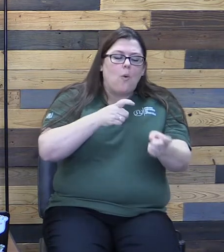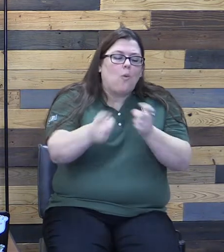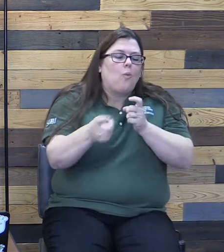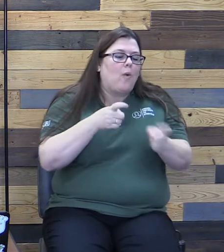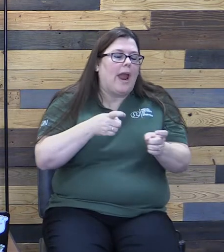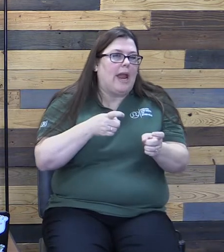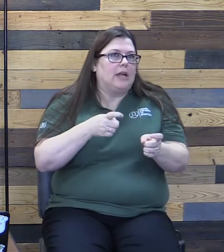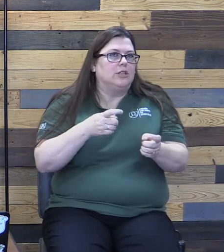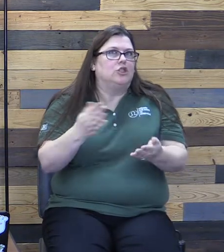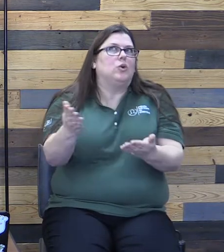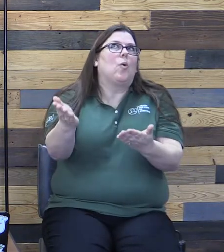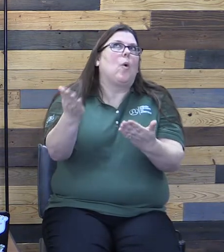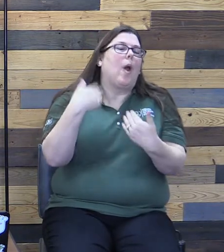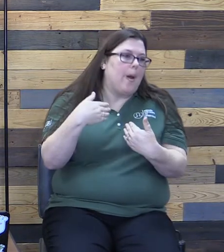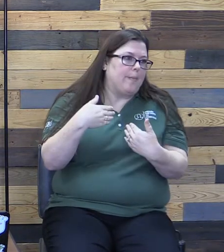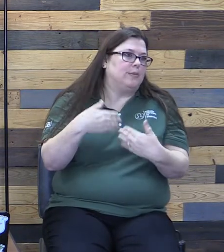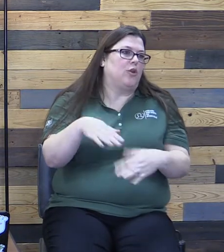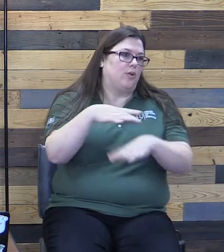it's not a physical nation,